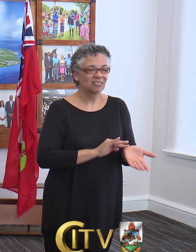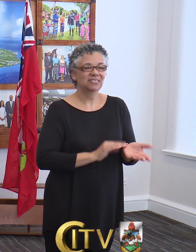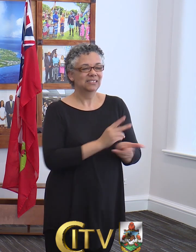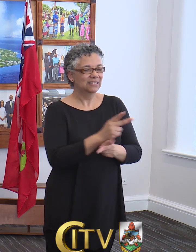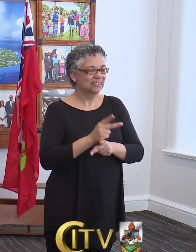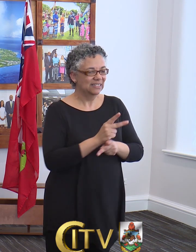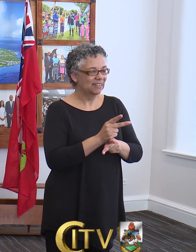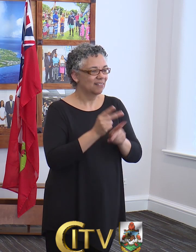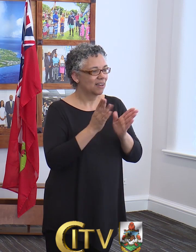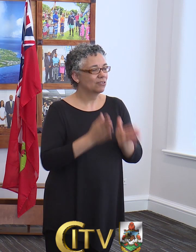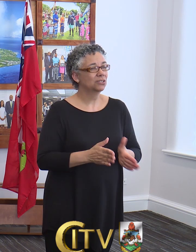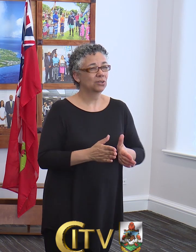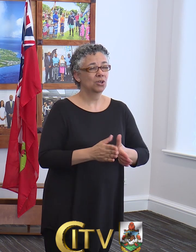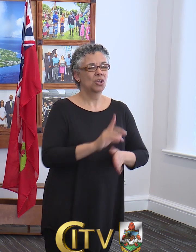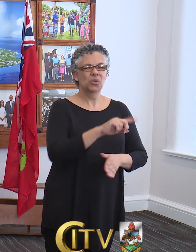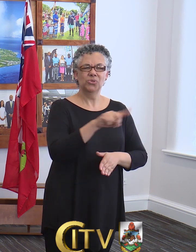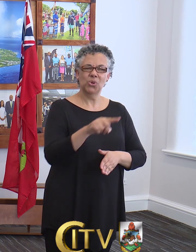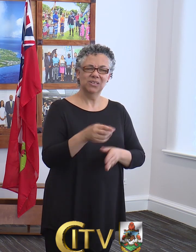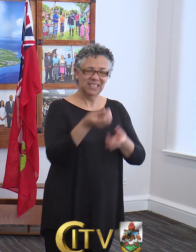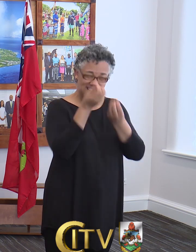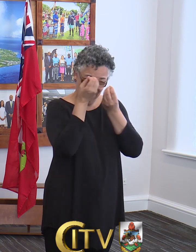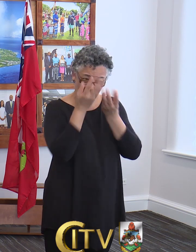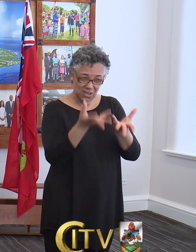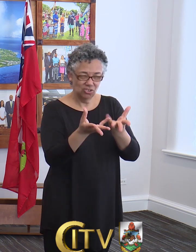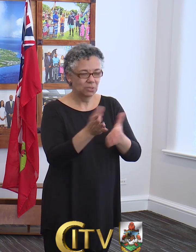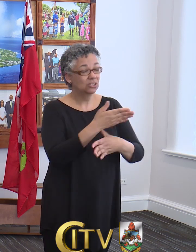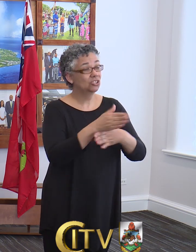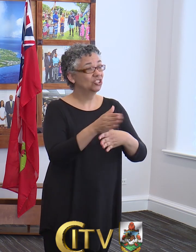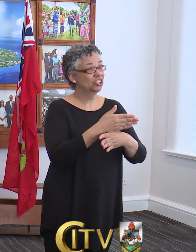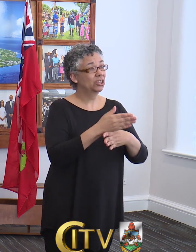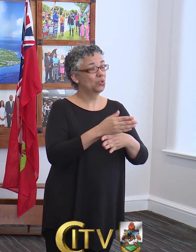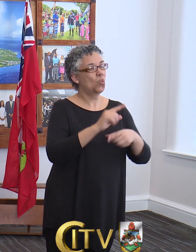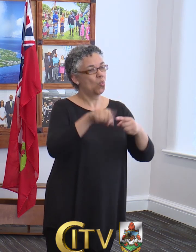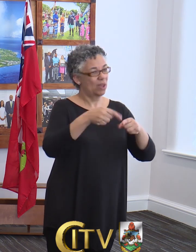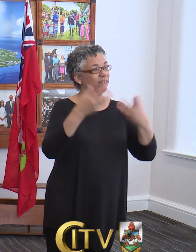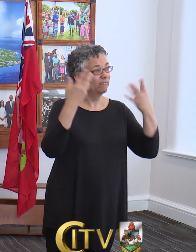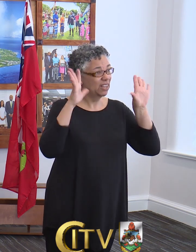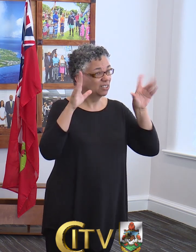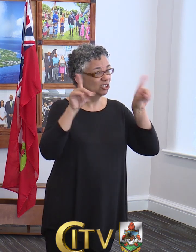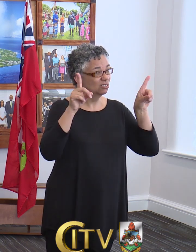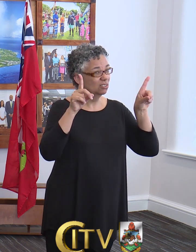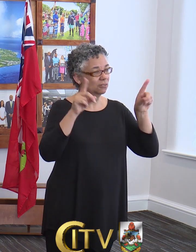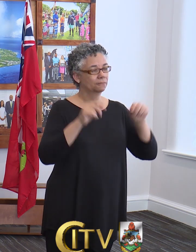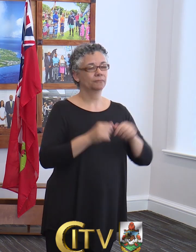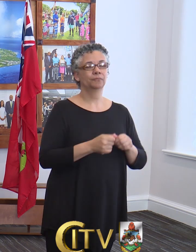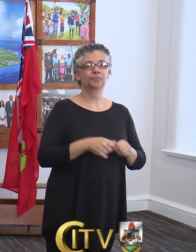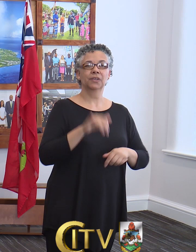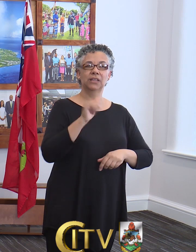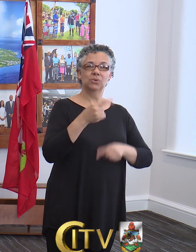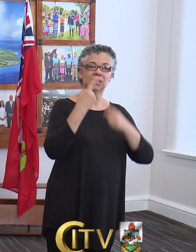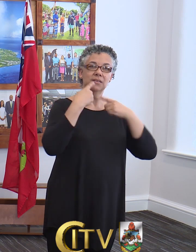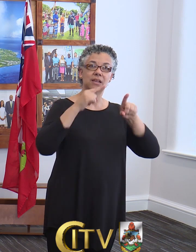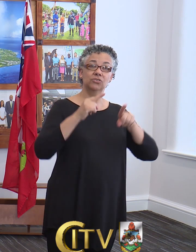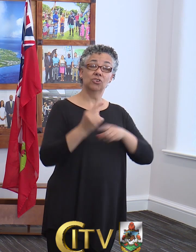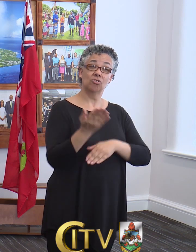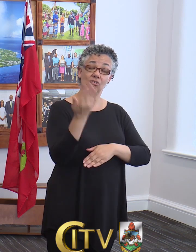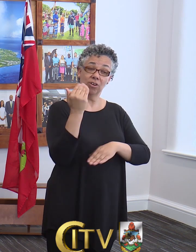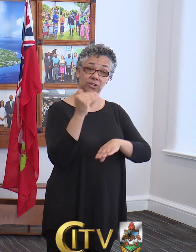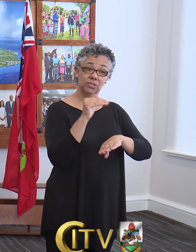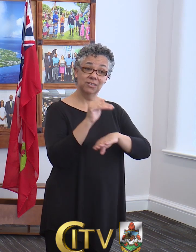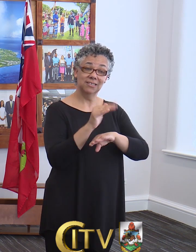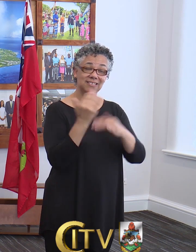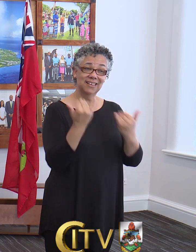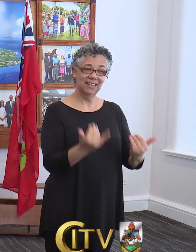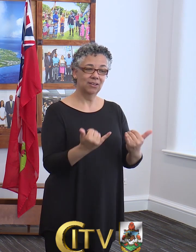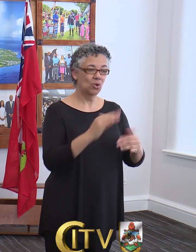those details would be shared as finalized. The public was announced was advised earlier today all essential services within the